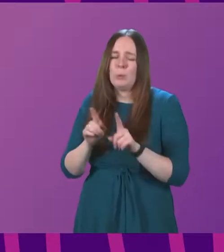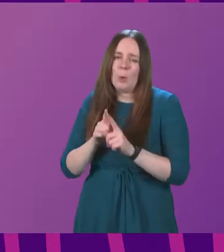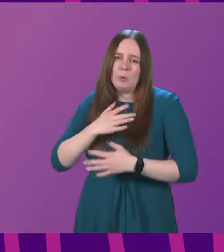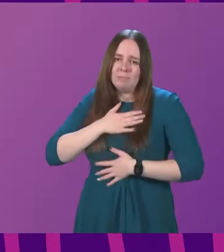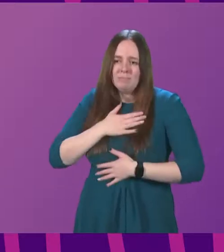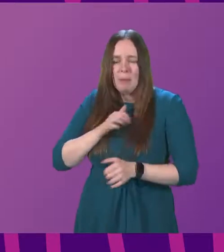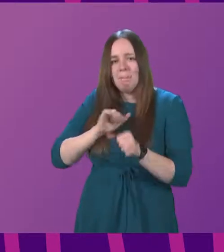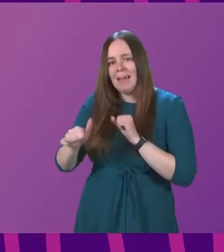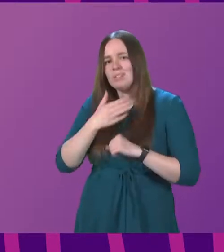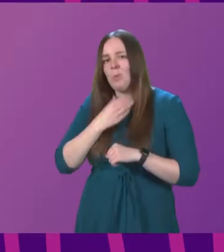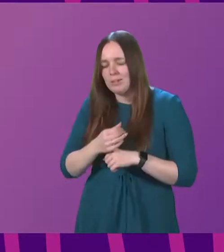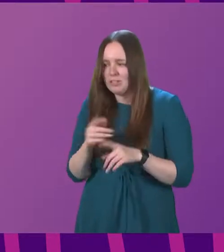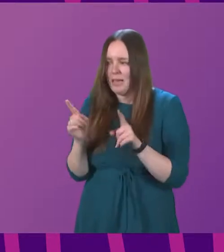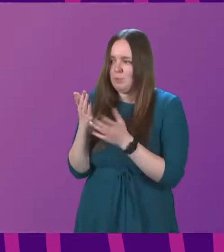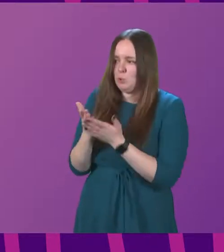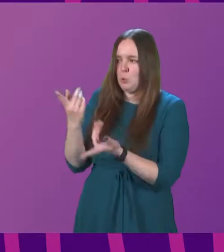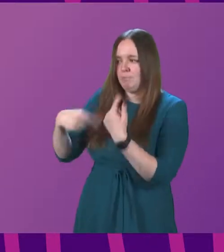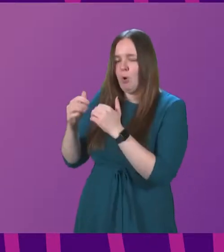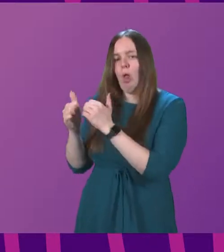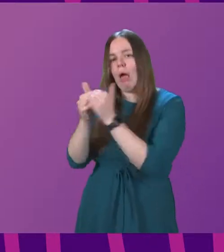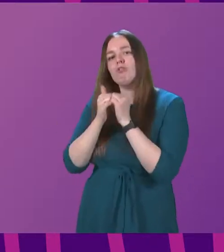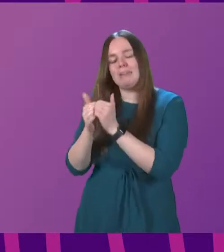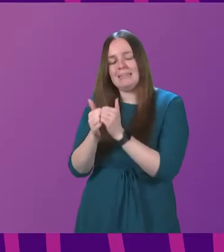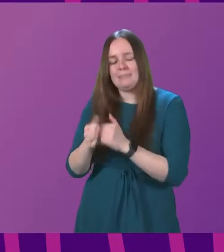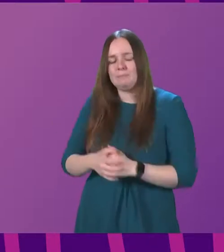and I'm sure the best wishes of everyone across the chamber.